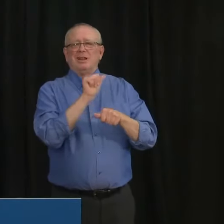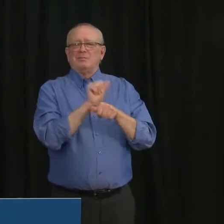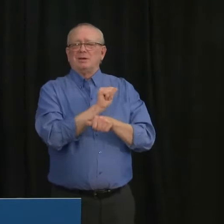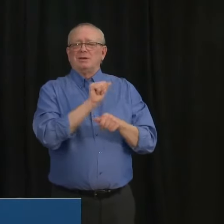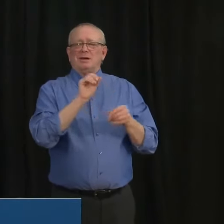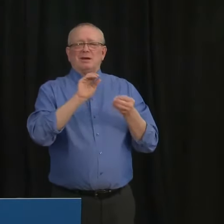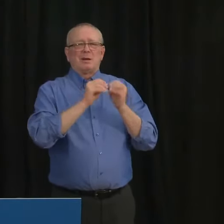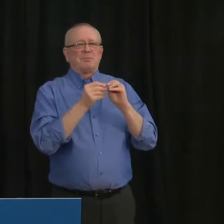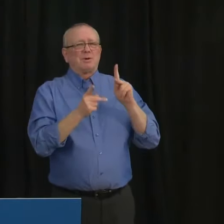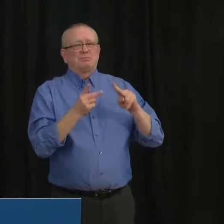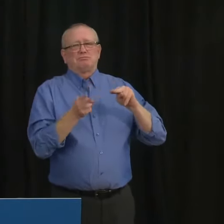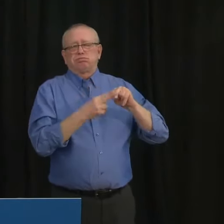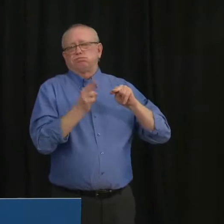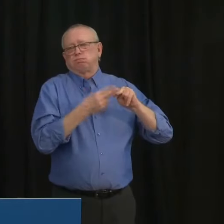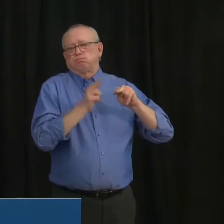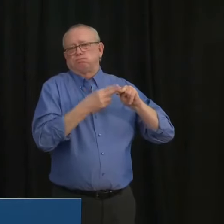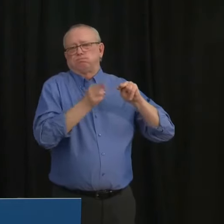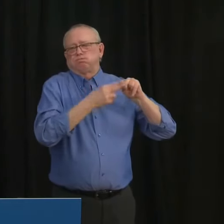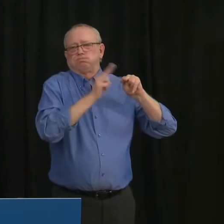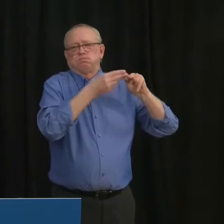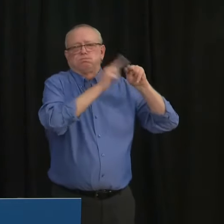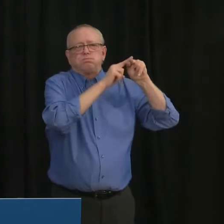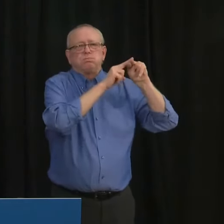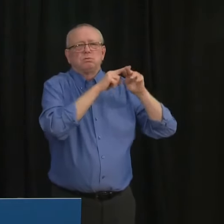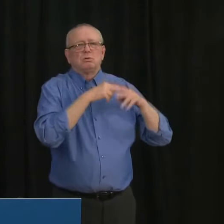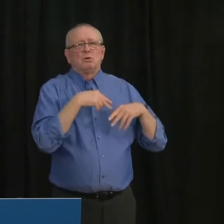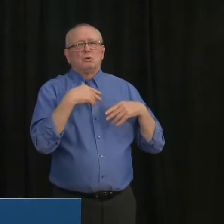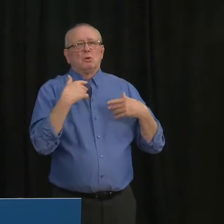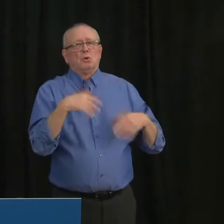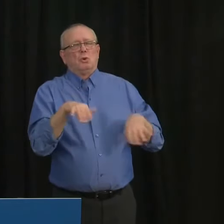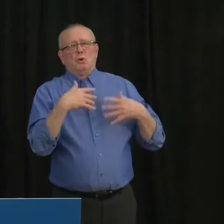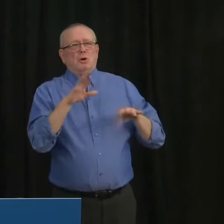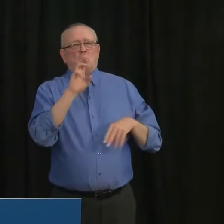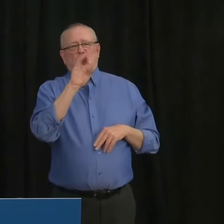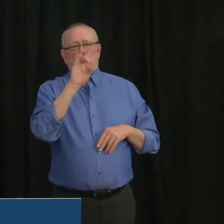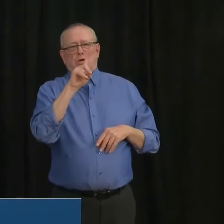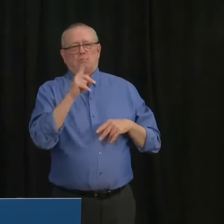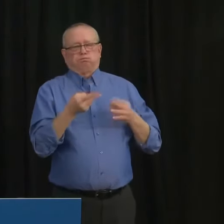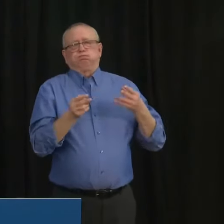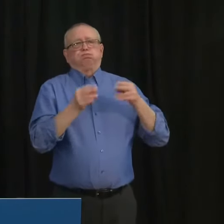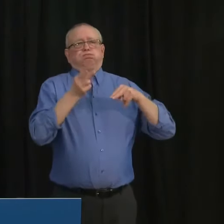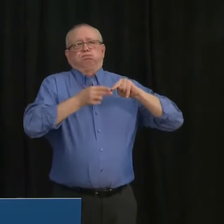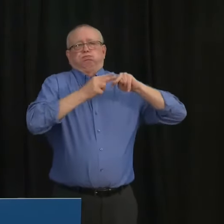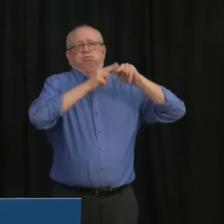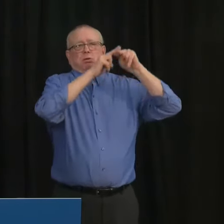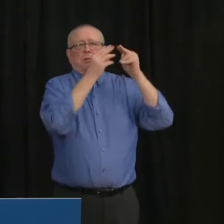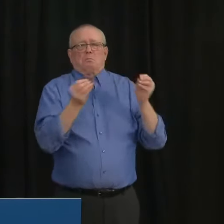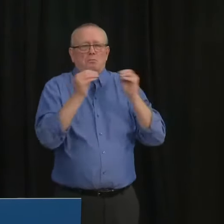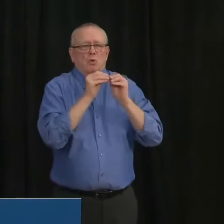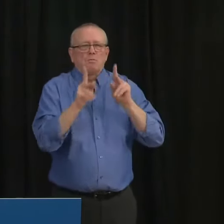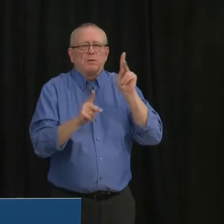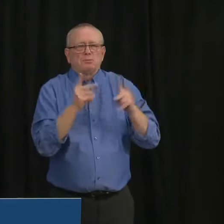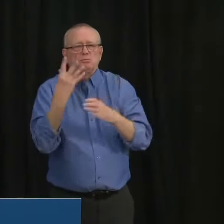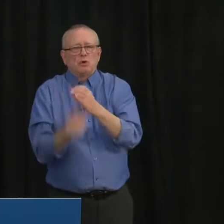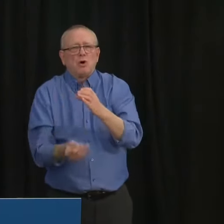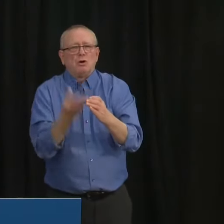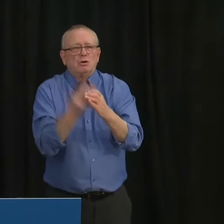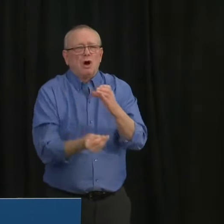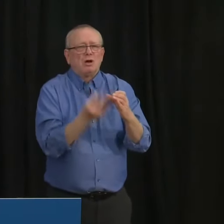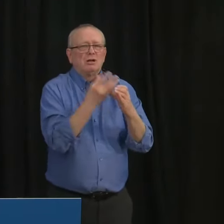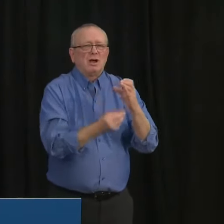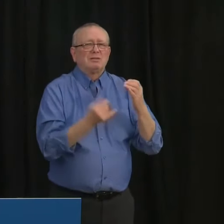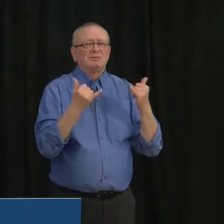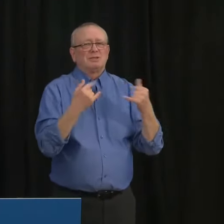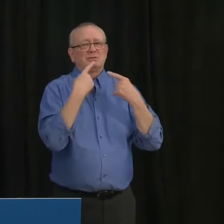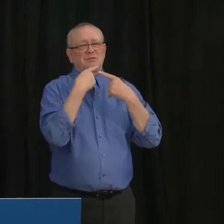-19 cases and more lives lost. Today I am saddened to report that 16 more deaths